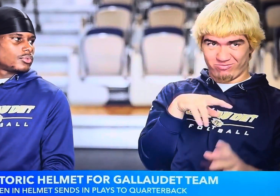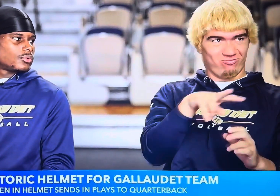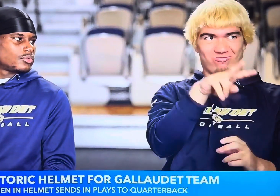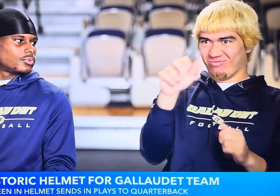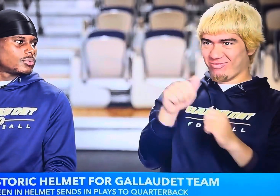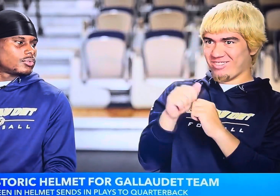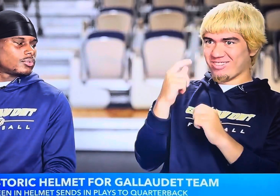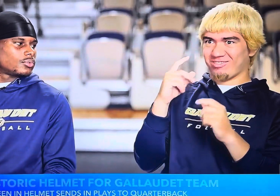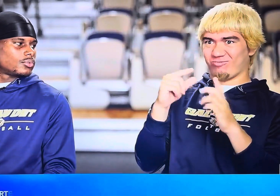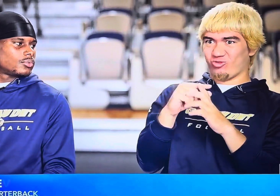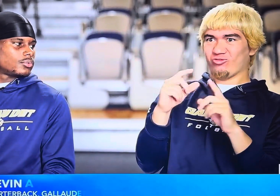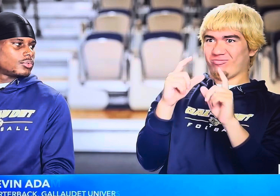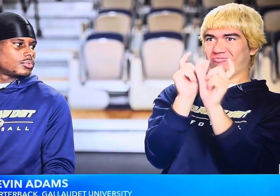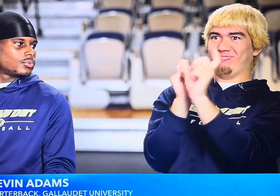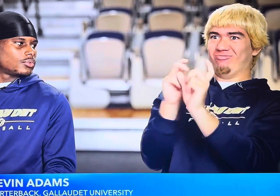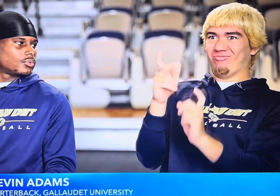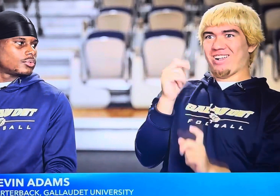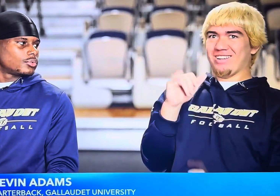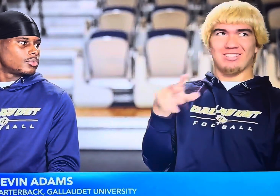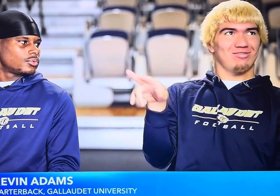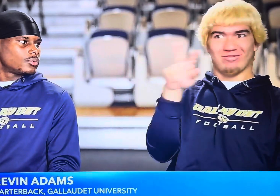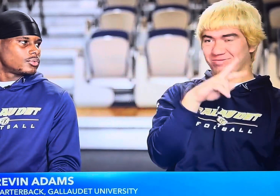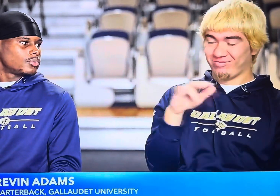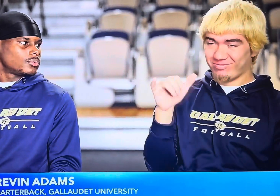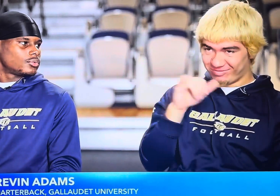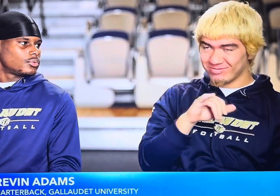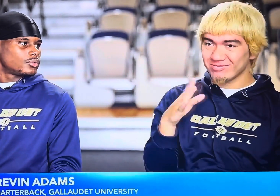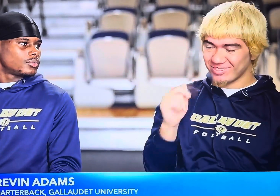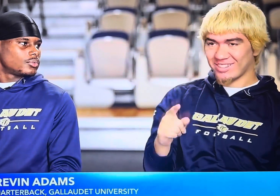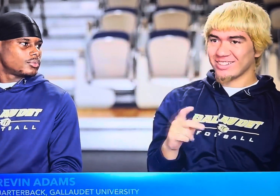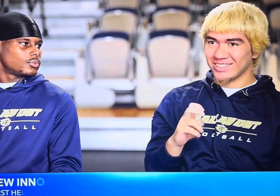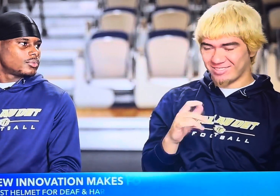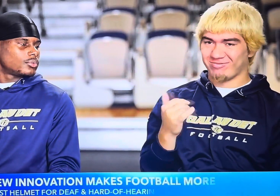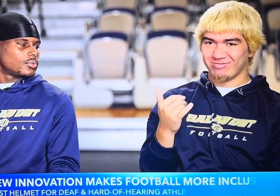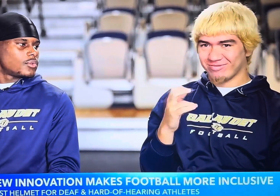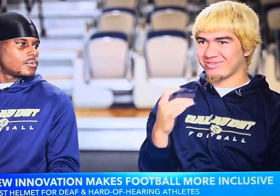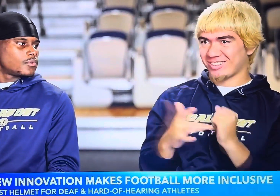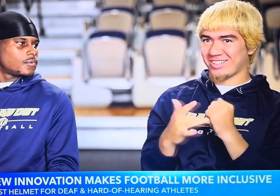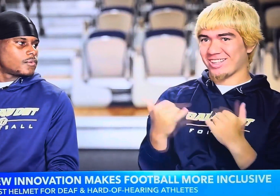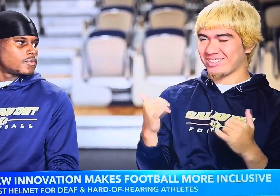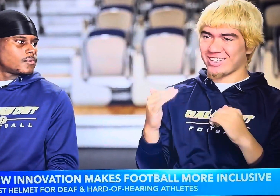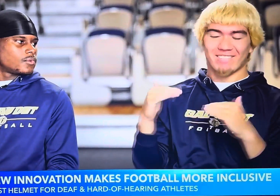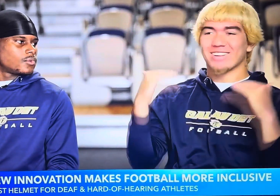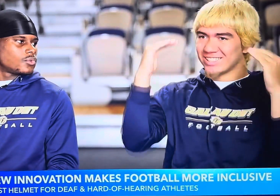Like can you look around and be able to see the plays inside of the helmet? I mean that's just awesome. Technology.